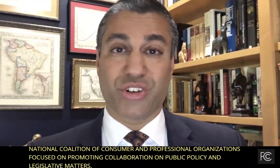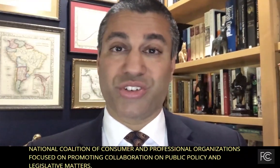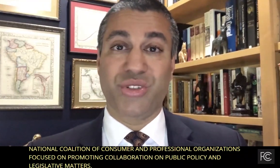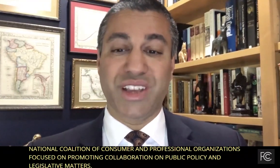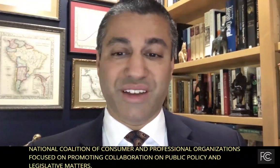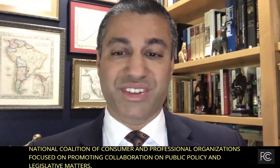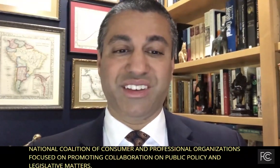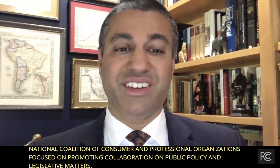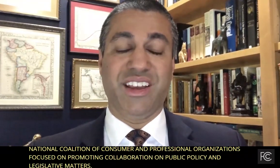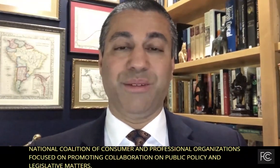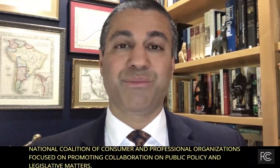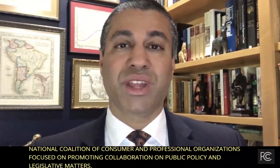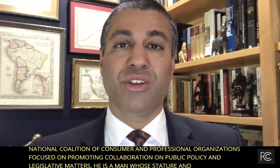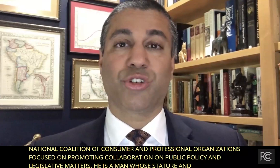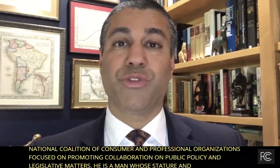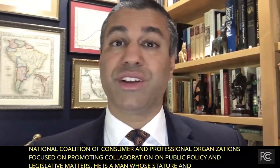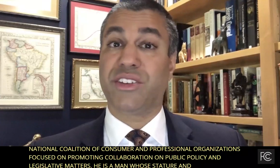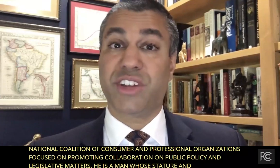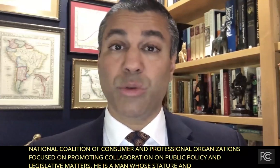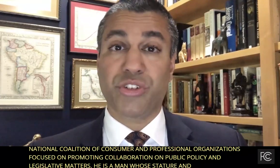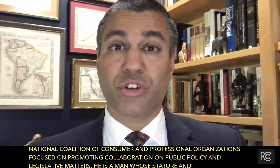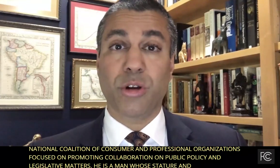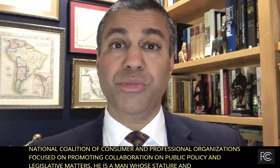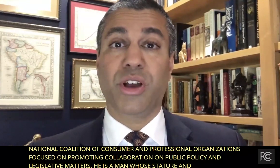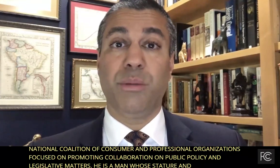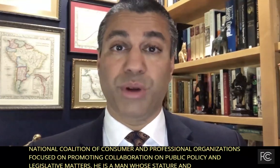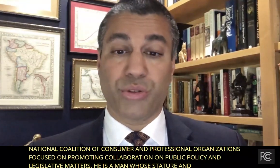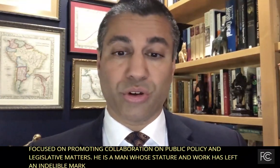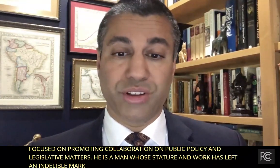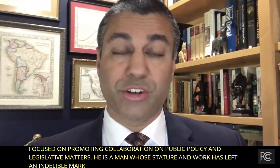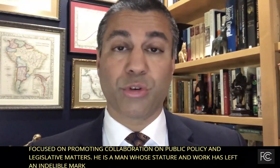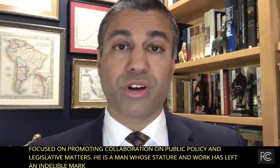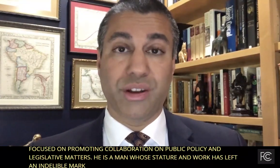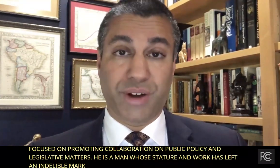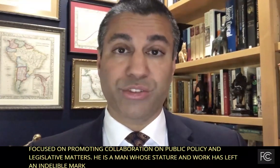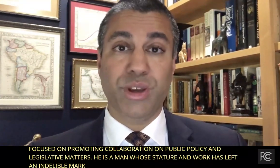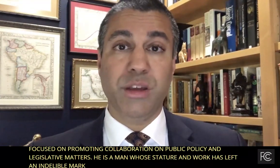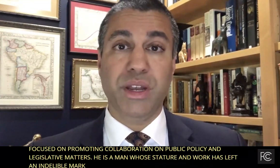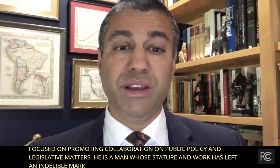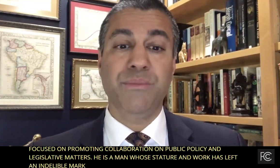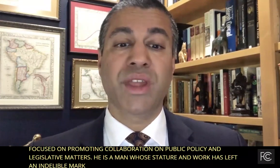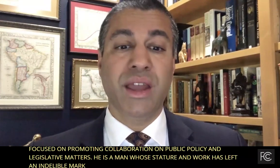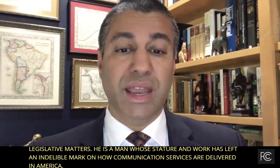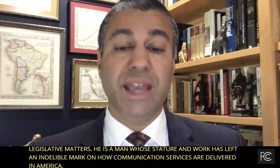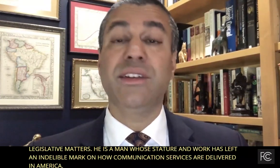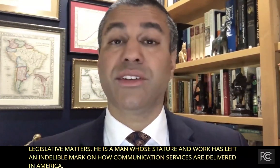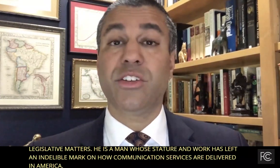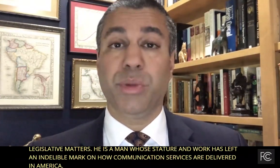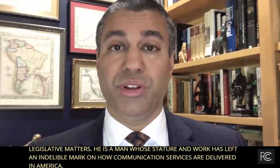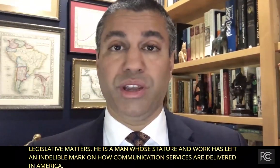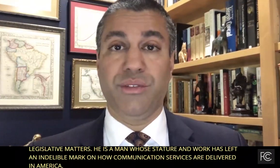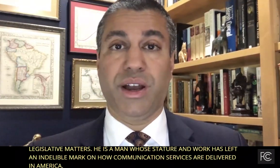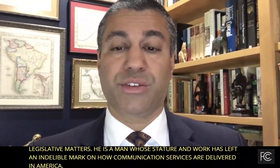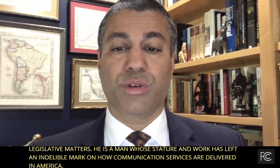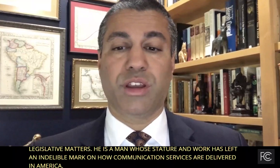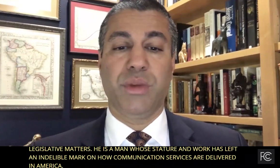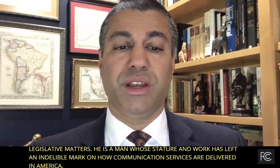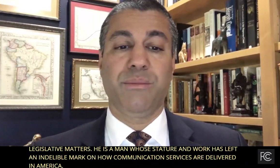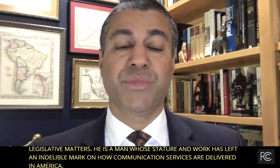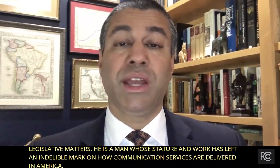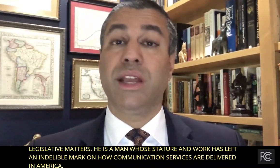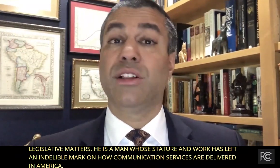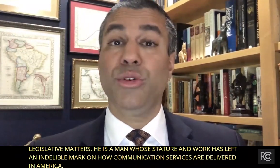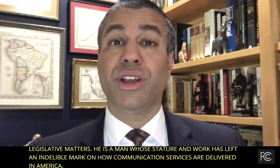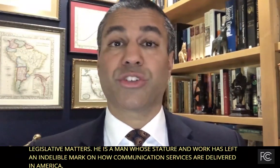no stranger to the FCC, serving distinguished terms on both our Consumer Advisory Committee and Disability Advisory